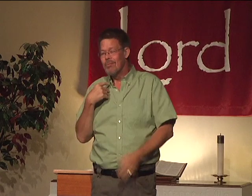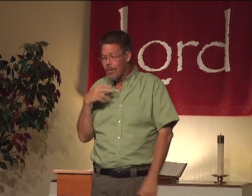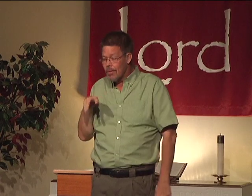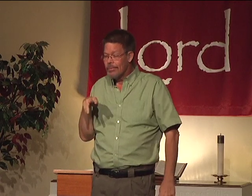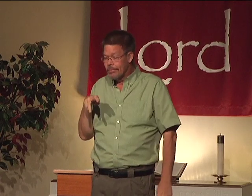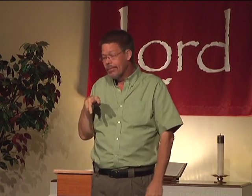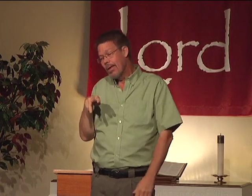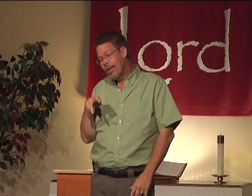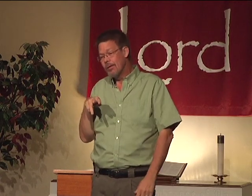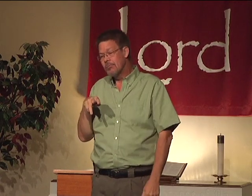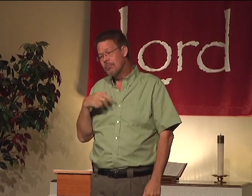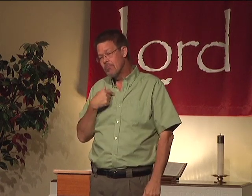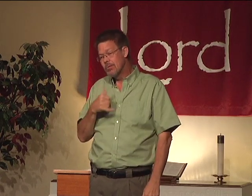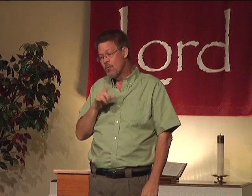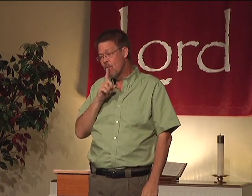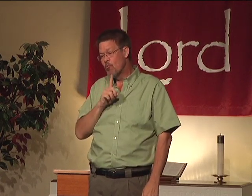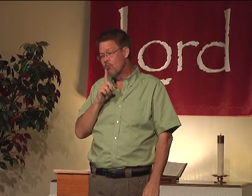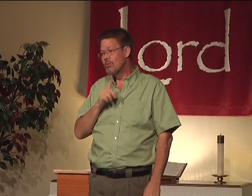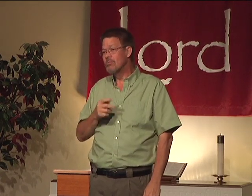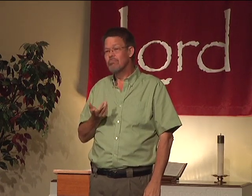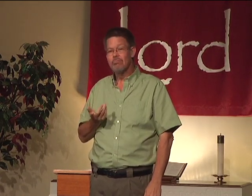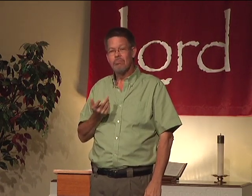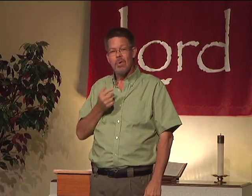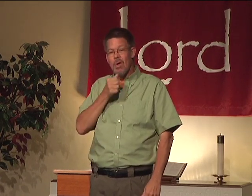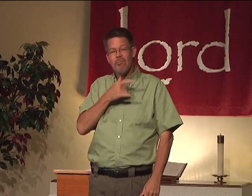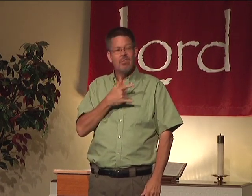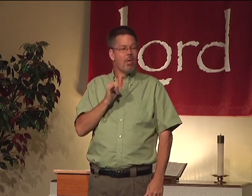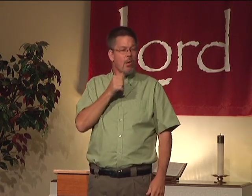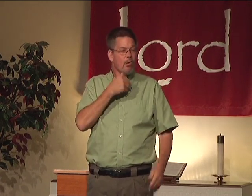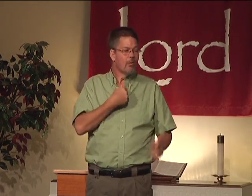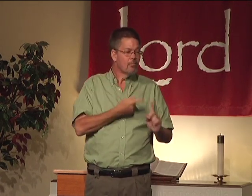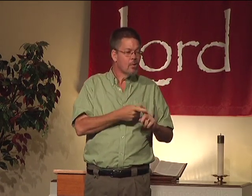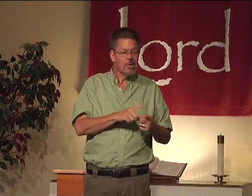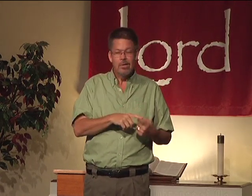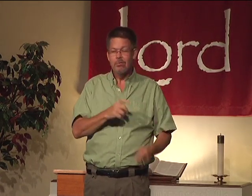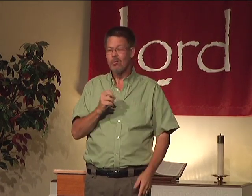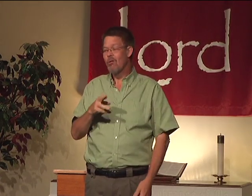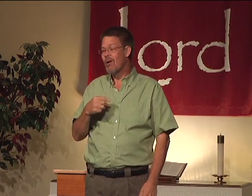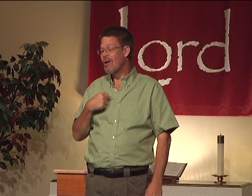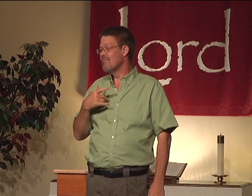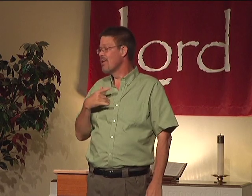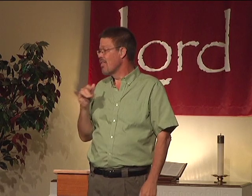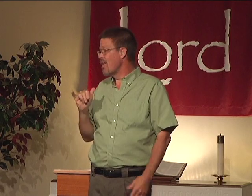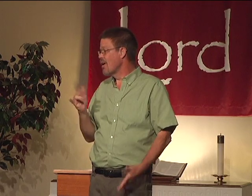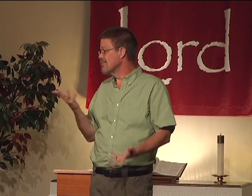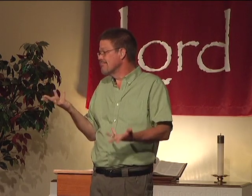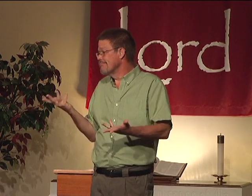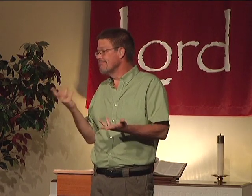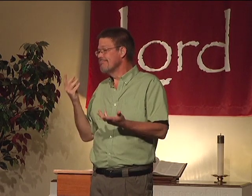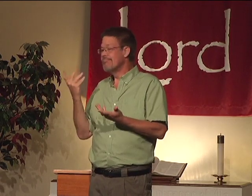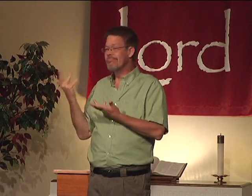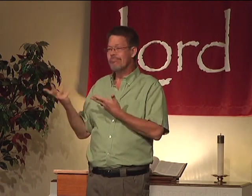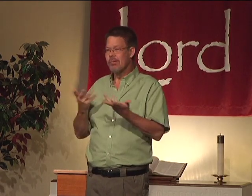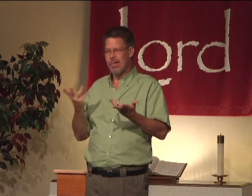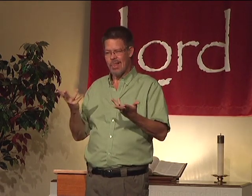that, when you believe in that, people say, yeah, that's great, but I'm still lonely. I don't feel like I have any friends. I don't feel like.